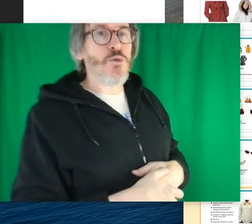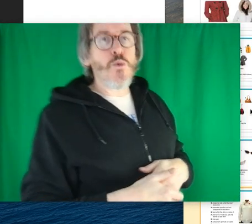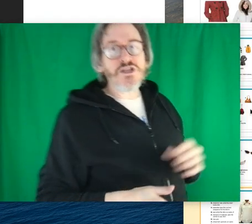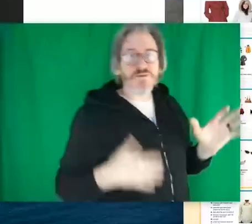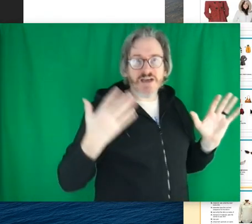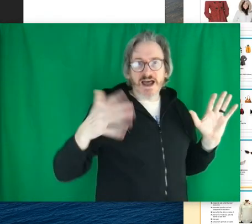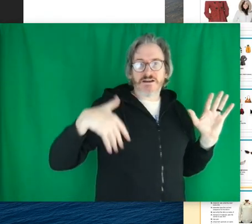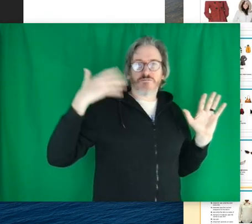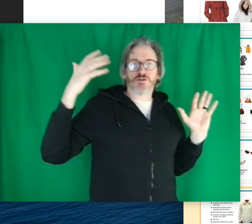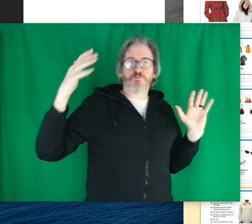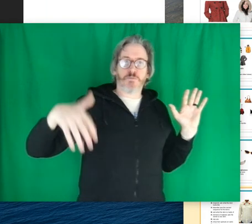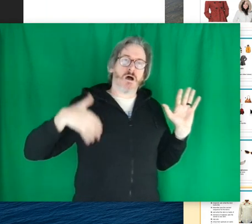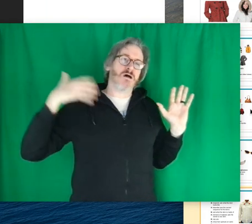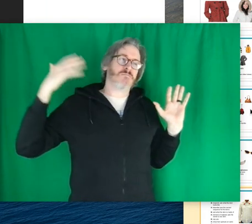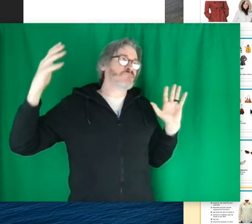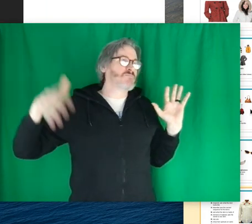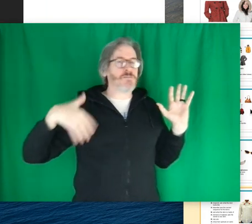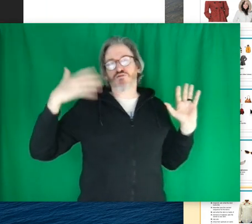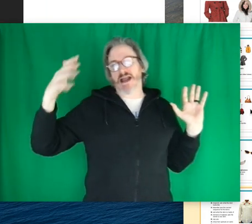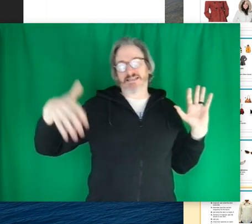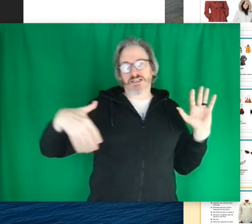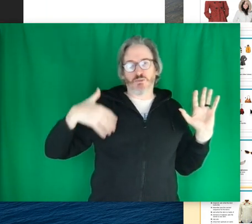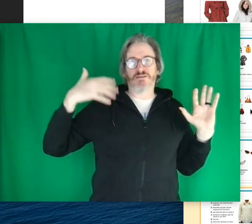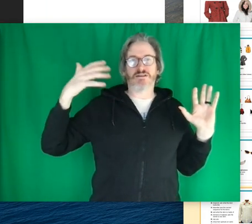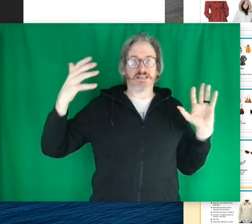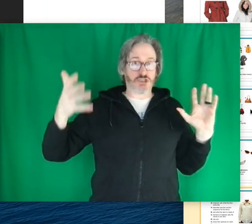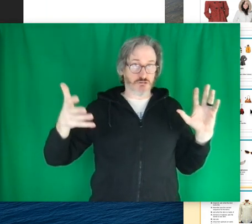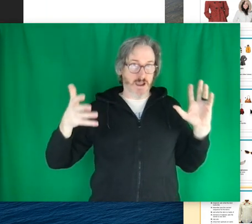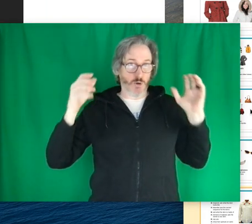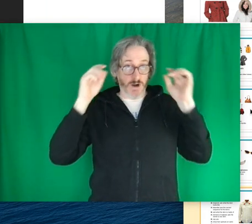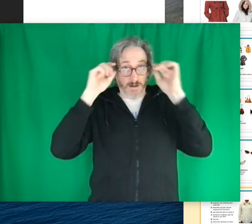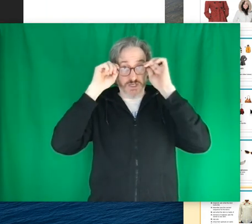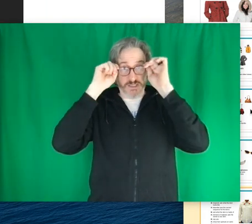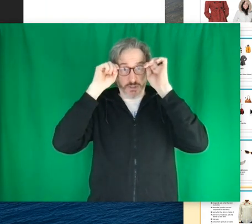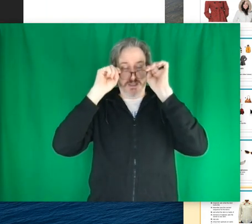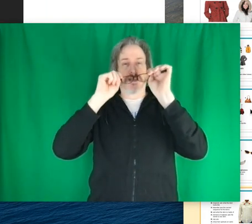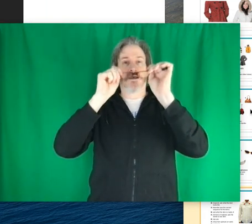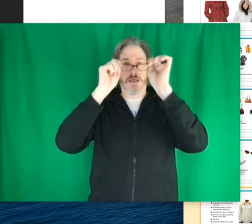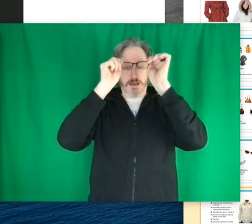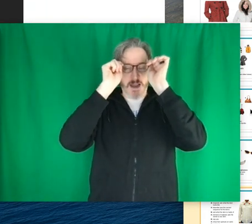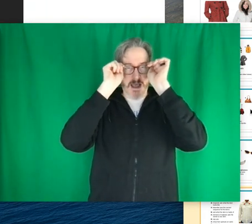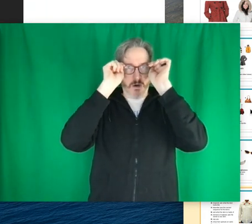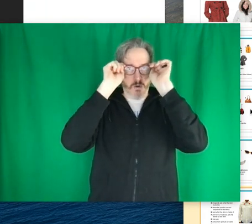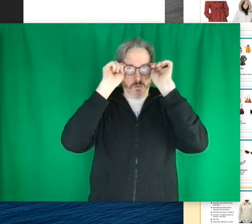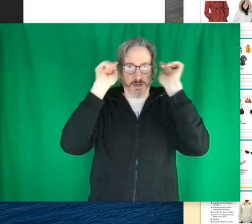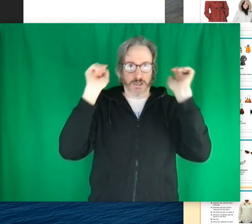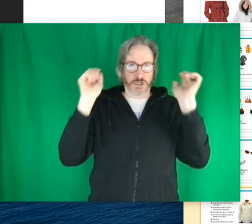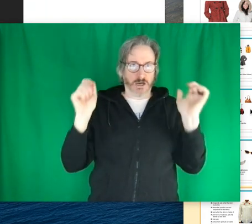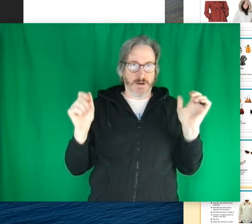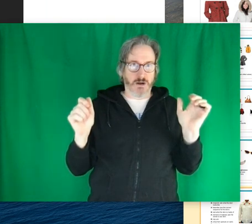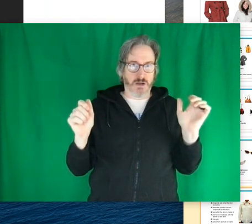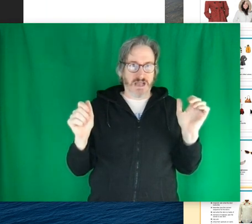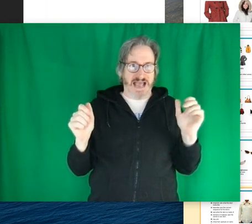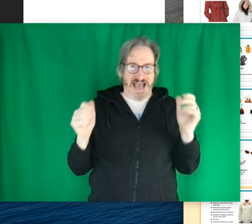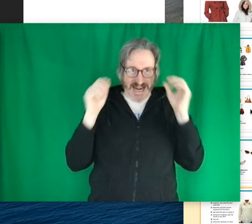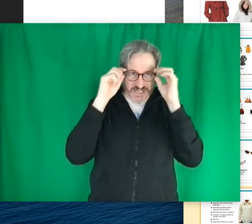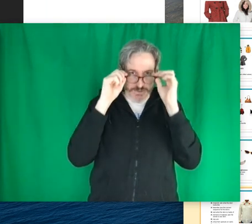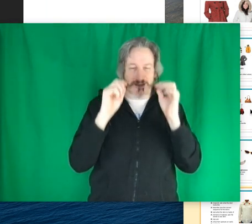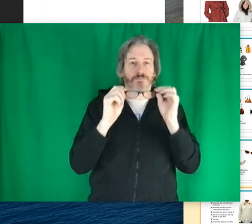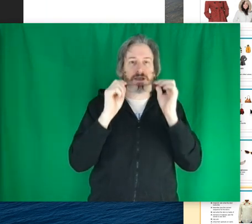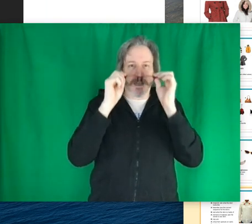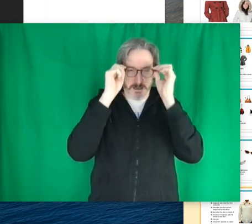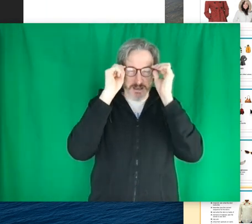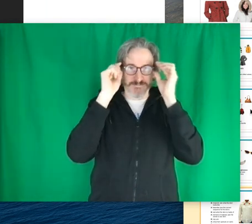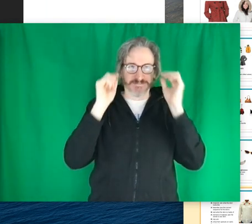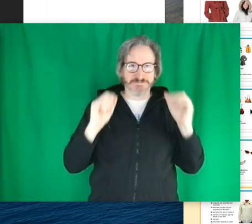So once we've gotten some practice with describing what objects look like. Now we're going to talk about how did